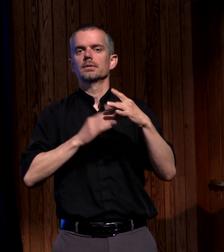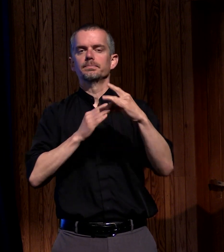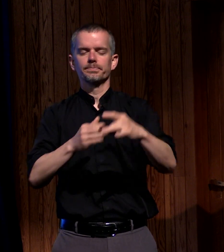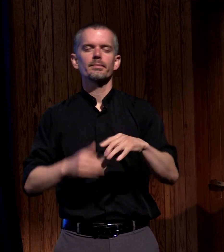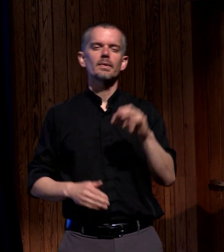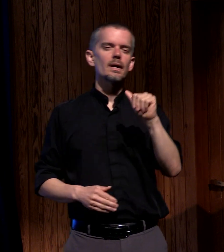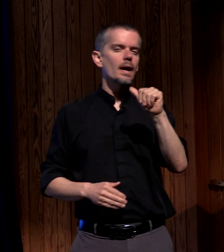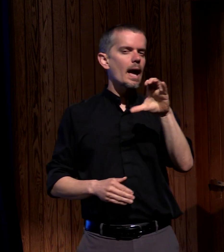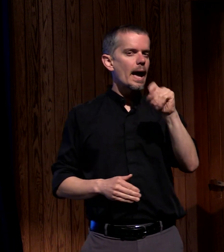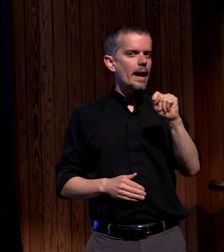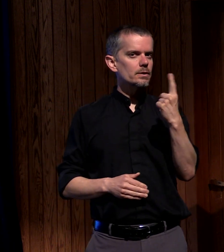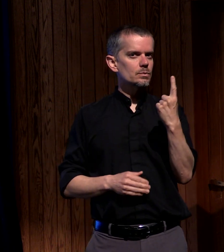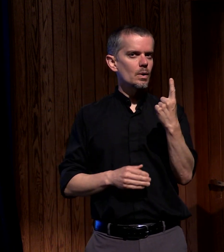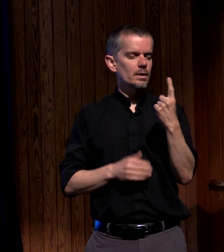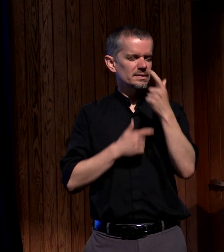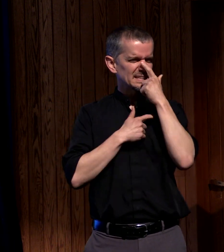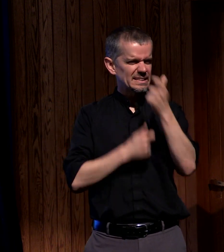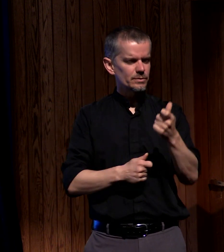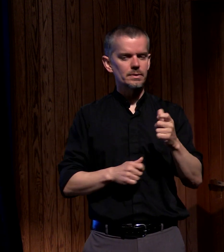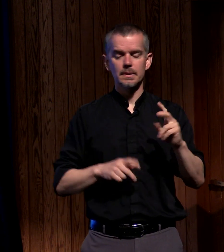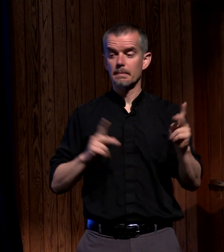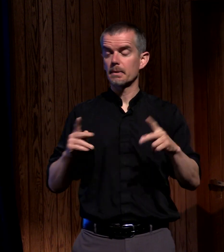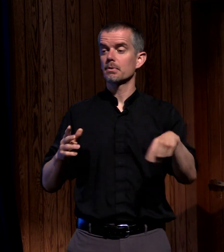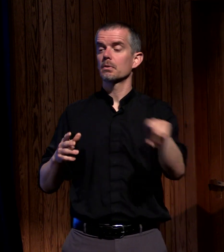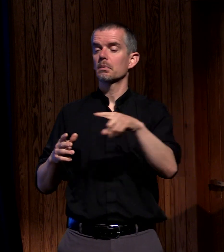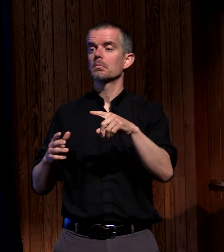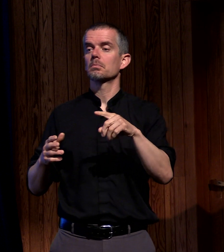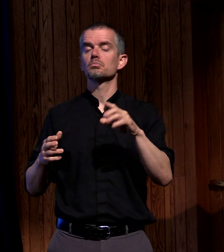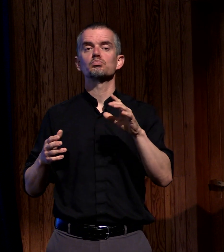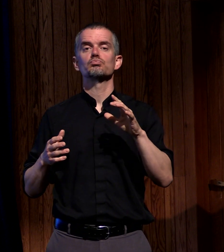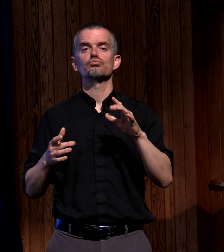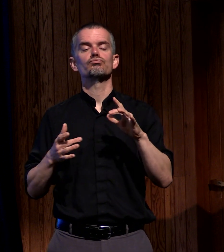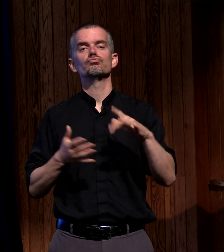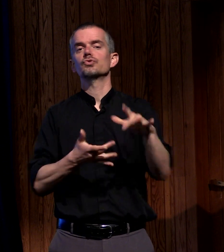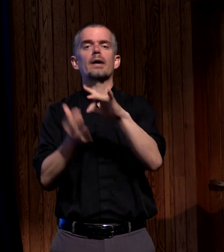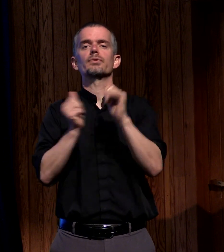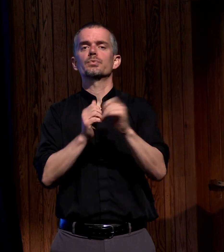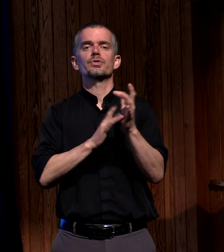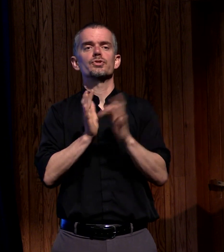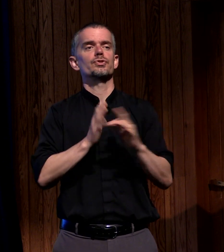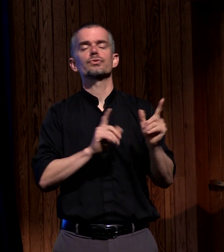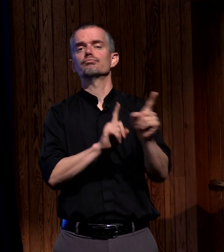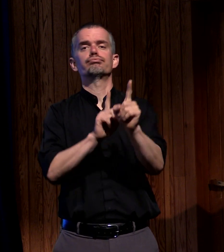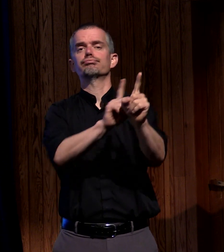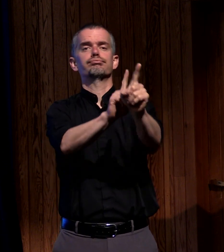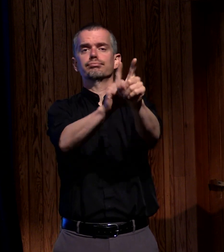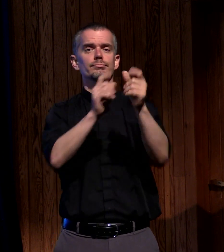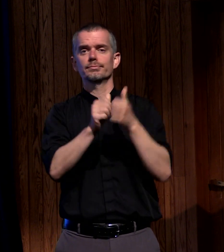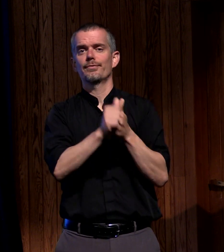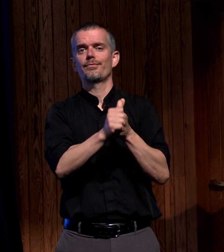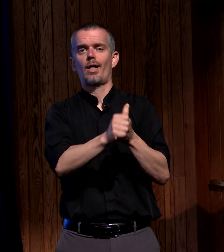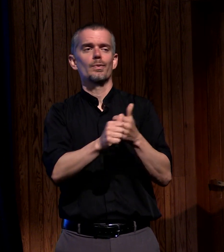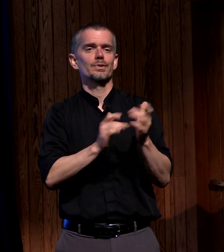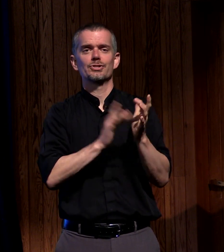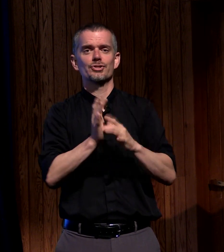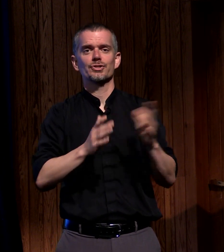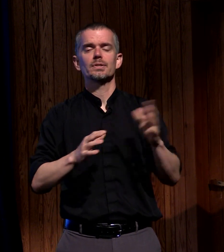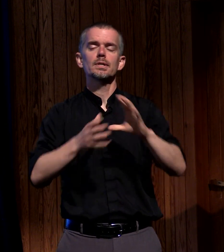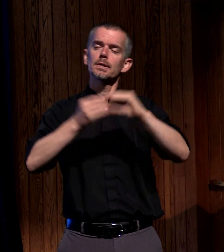really interesting thing because this group of people have been traveling with Jesus everywhere and they're basically just following him Jesus is listening to the